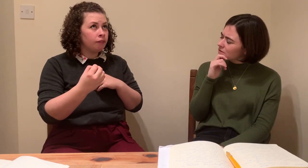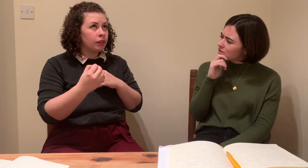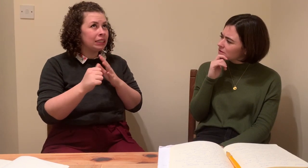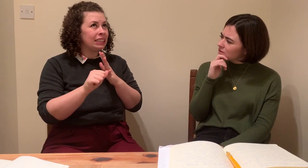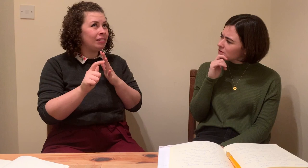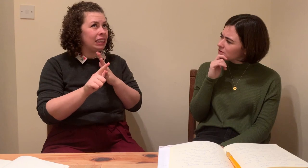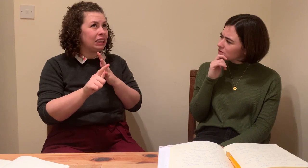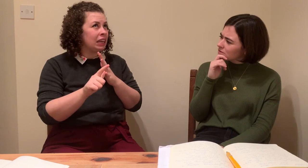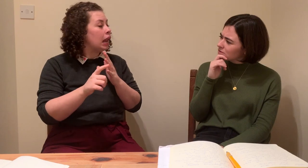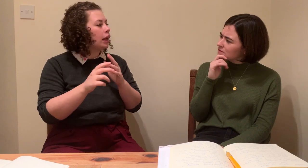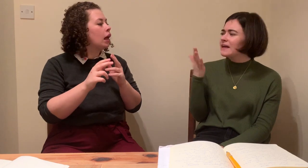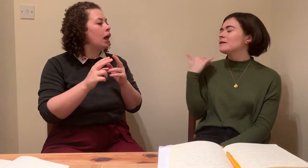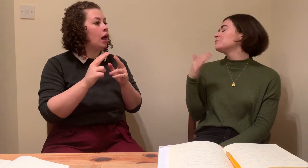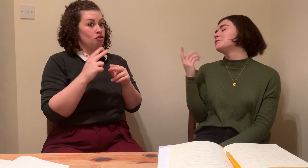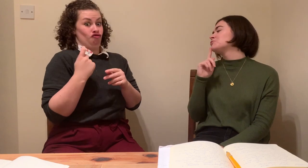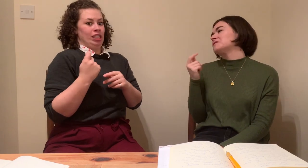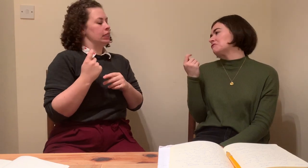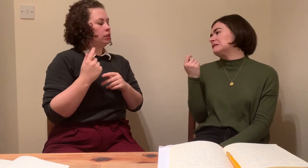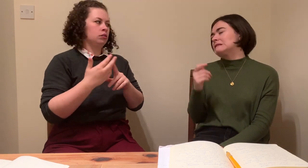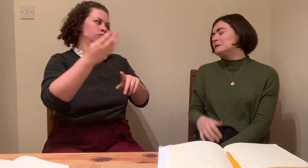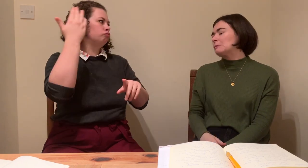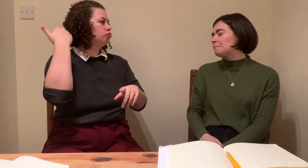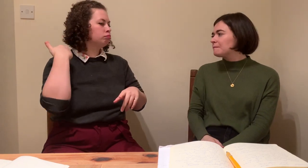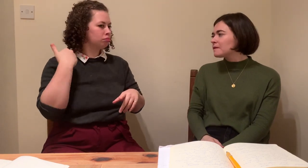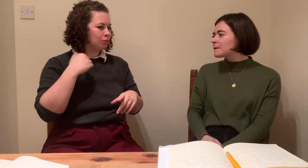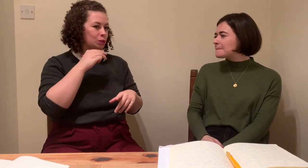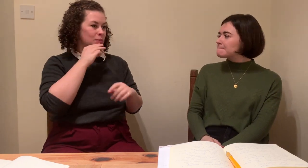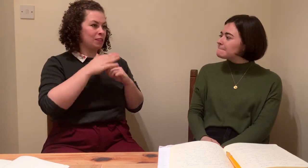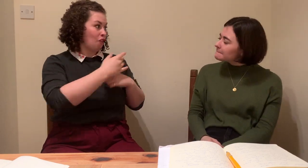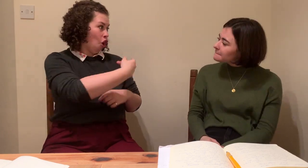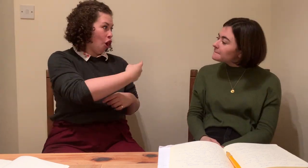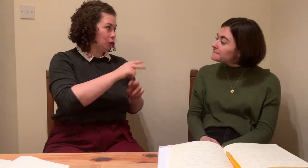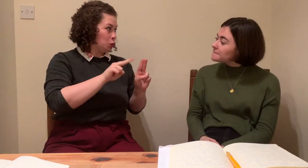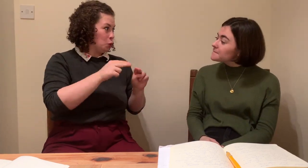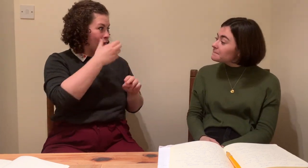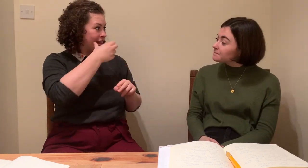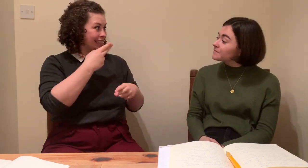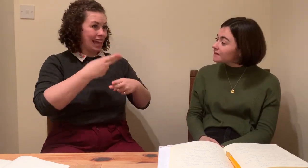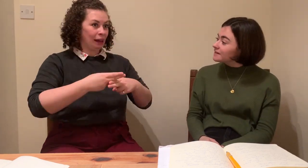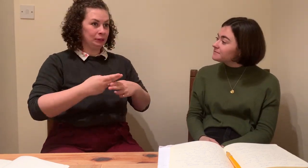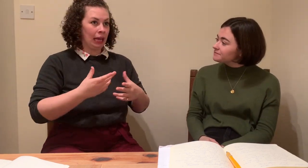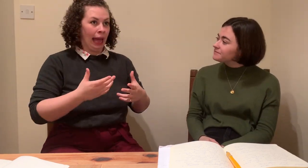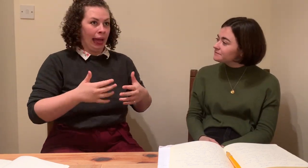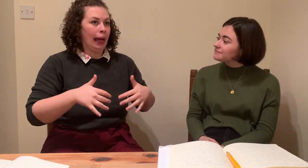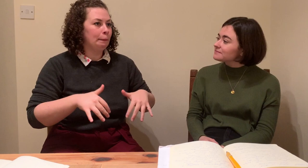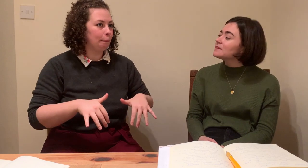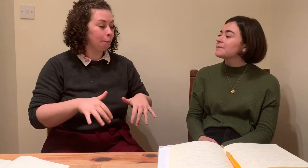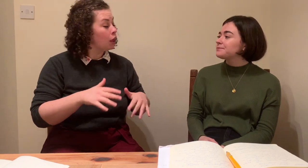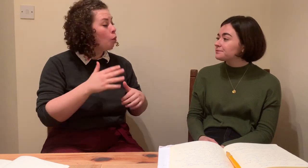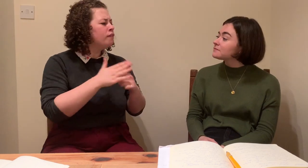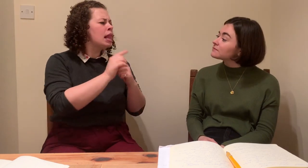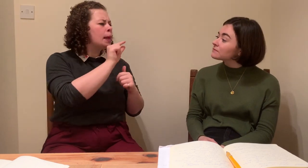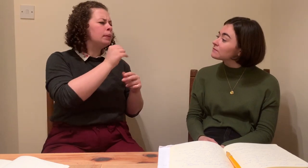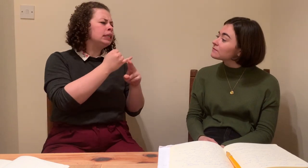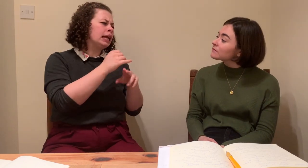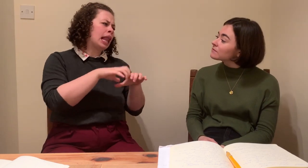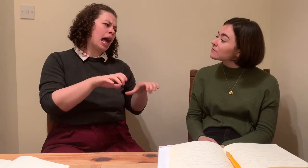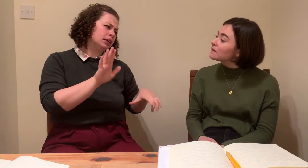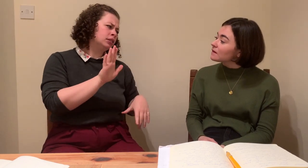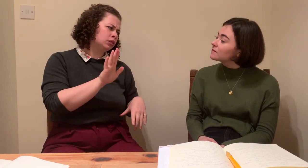of us, yeah. I know times are changing at the moment now that we've had the ISL Act ratified as of 2017